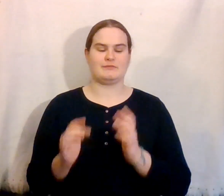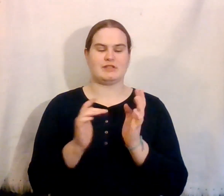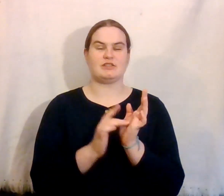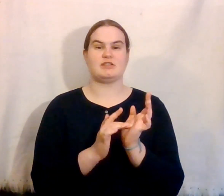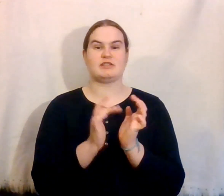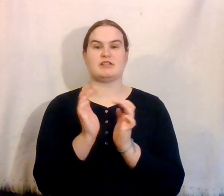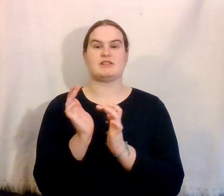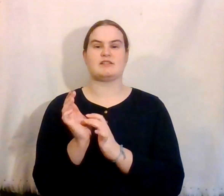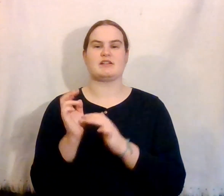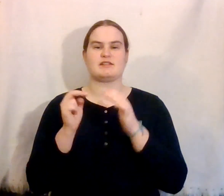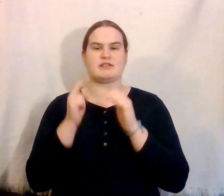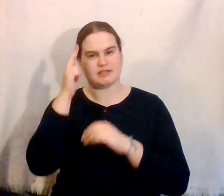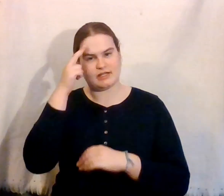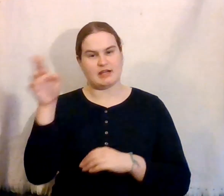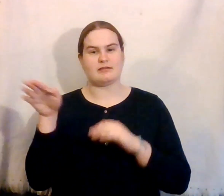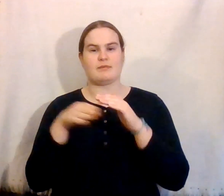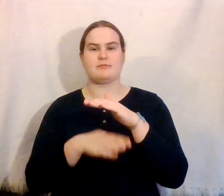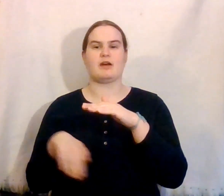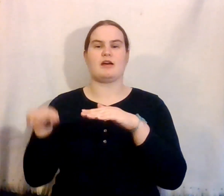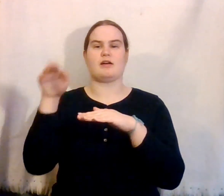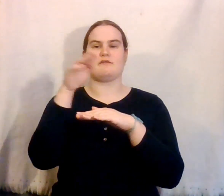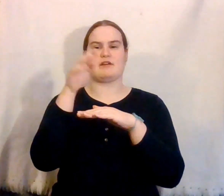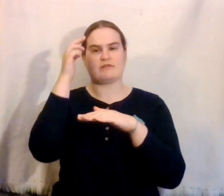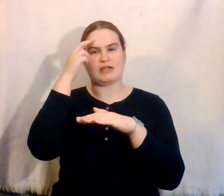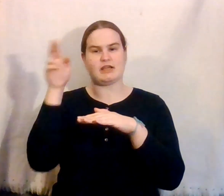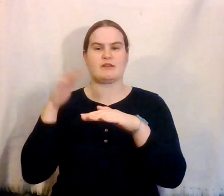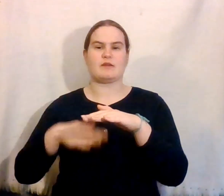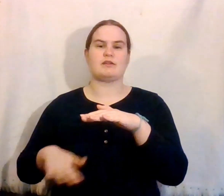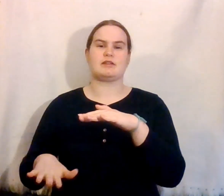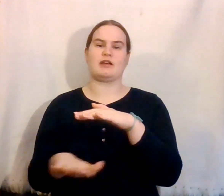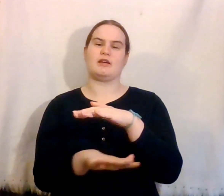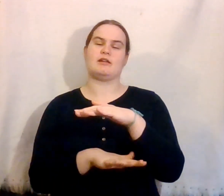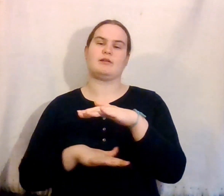Jesus, the name above every other name